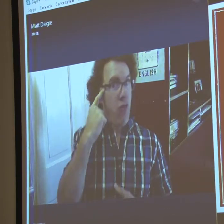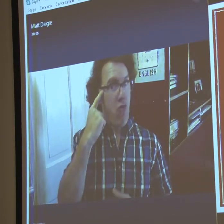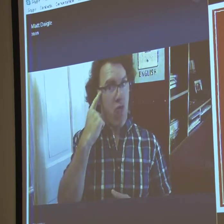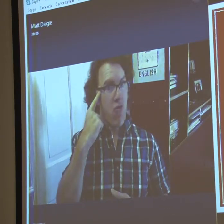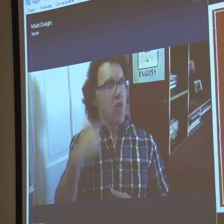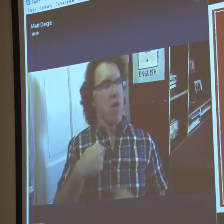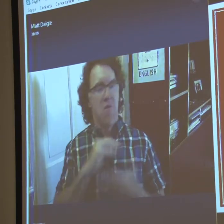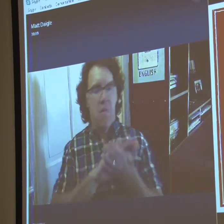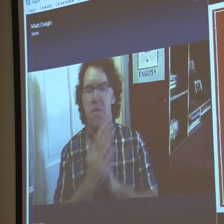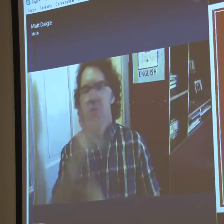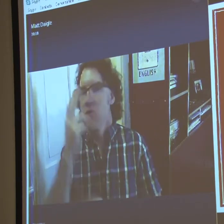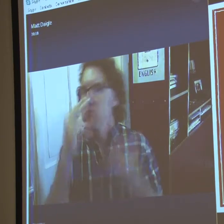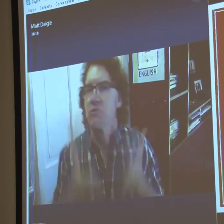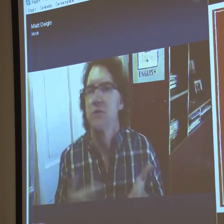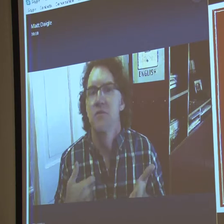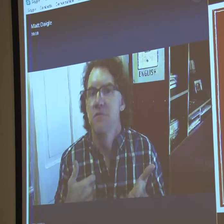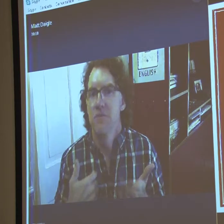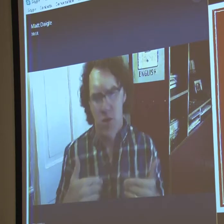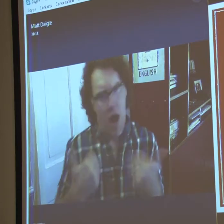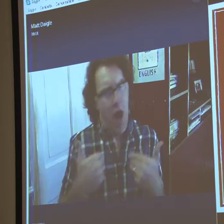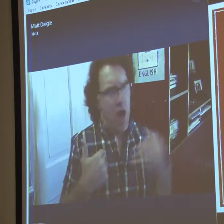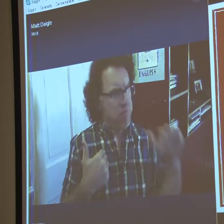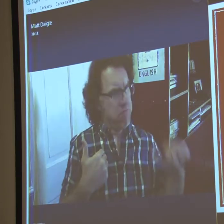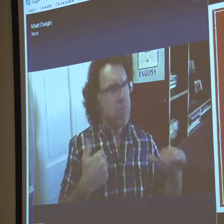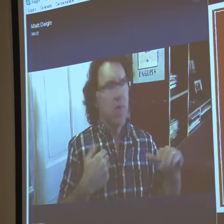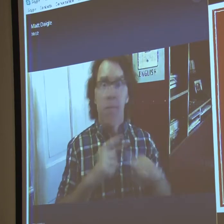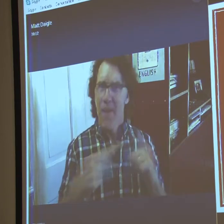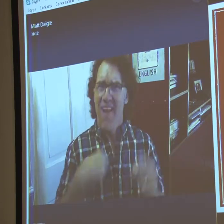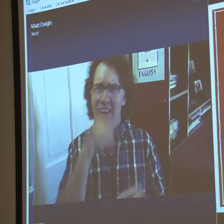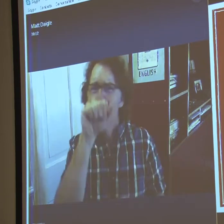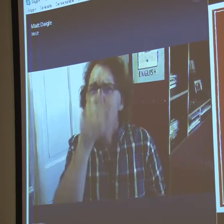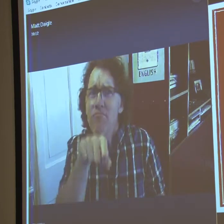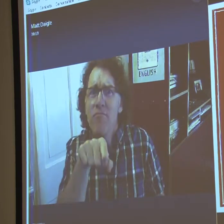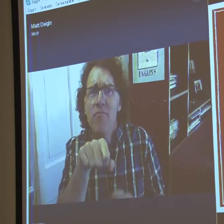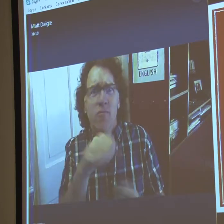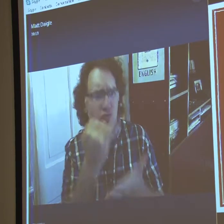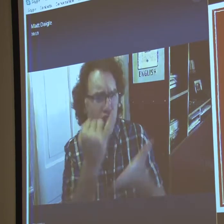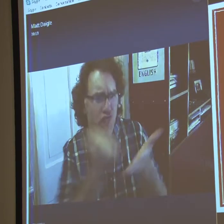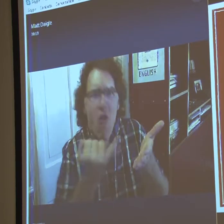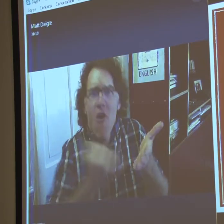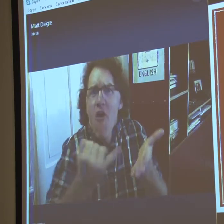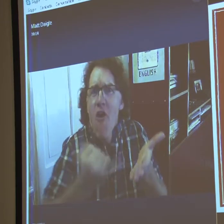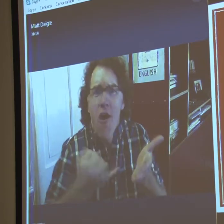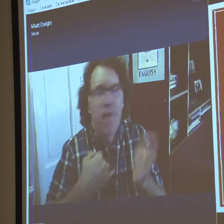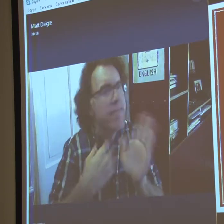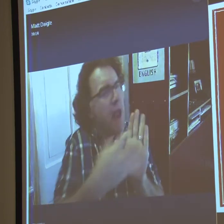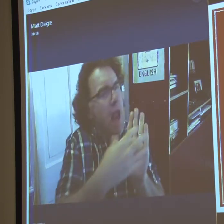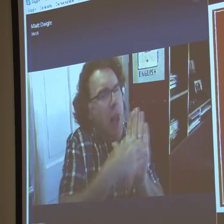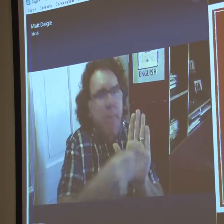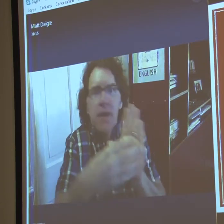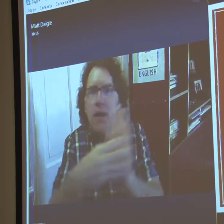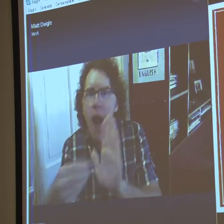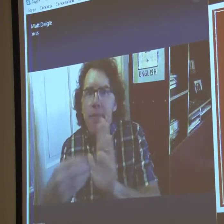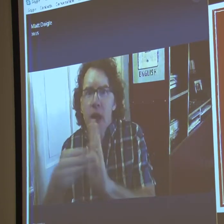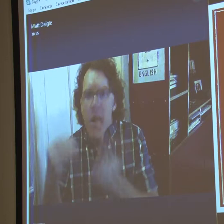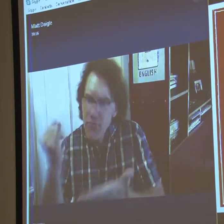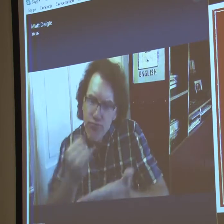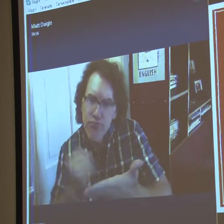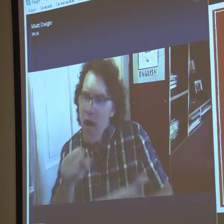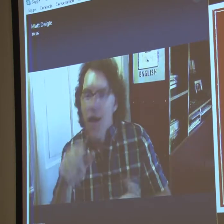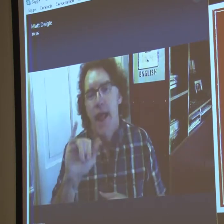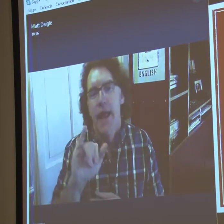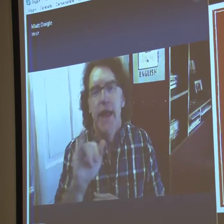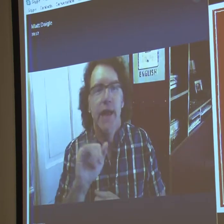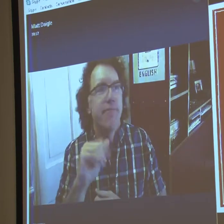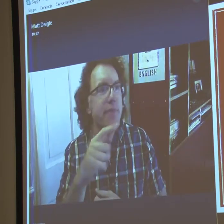And I never, ever thought I would become a cartoonist. Because I was young. And I did love them. And I did appreciate art. And I would be